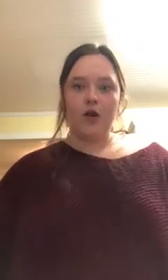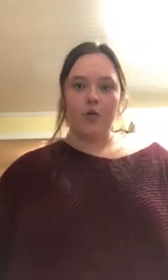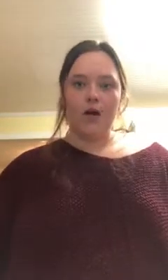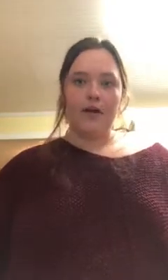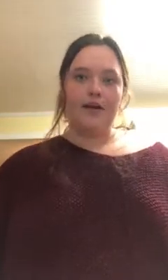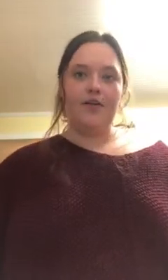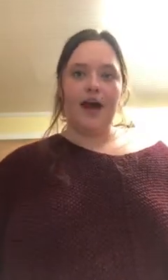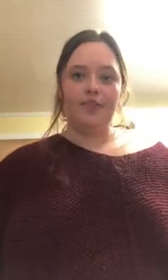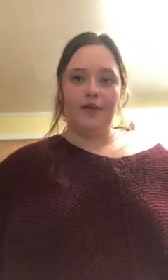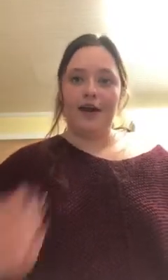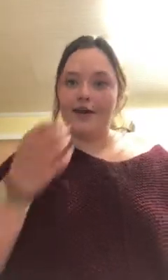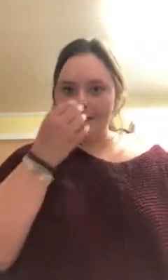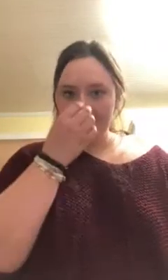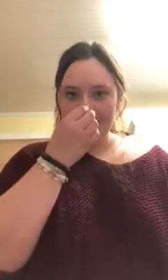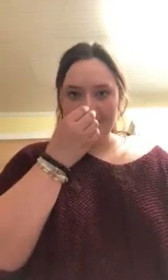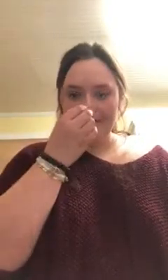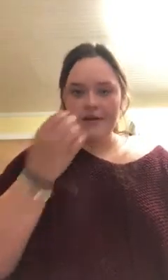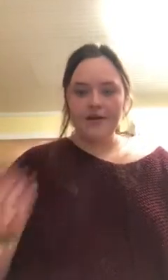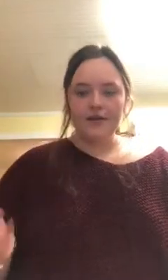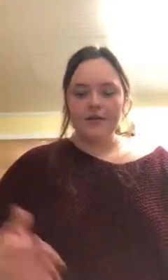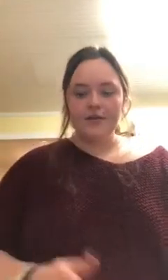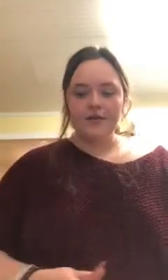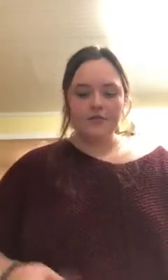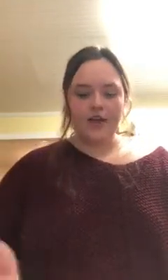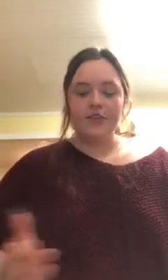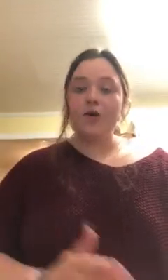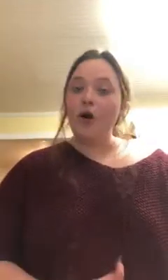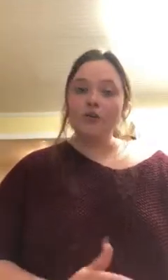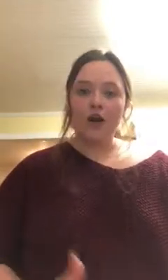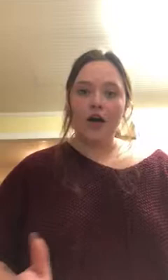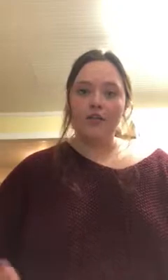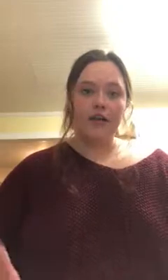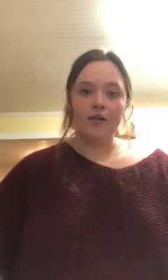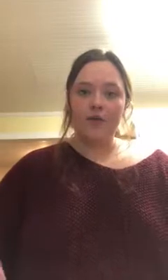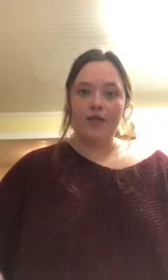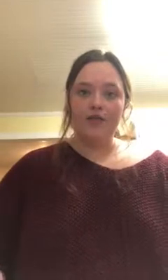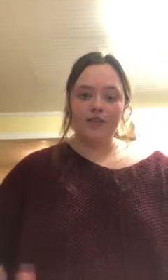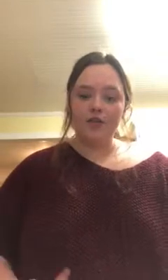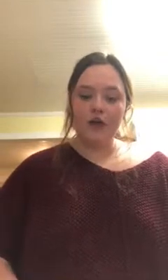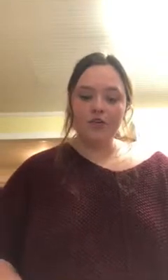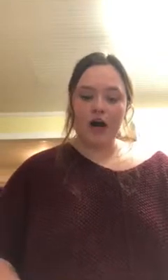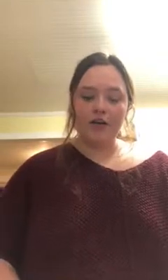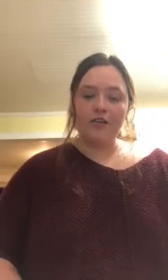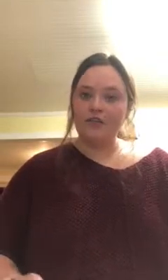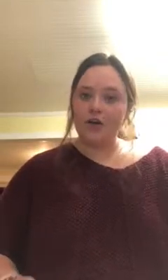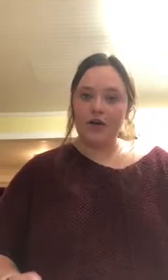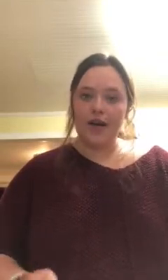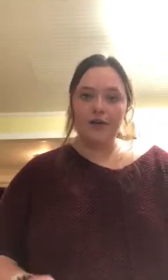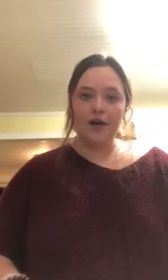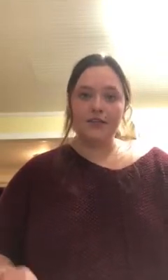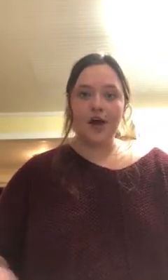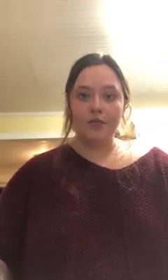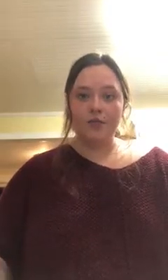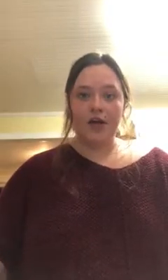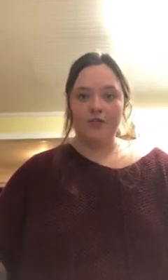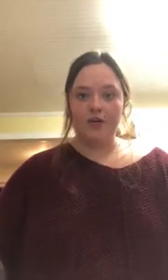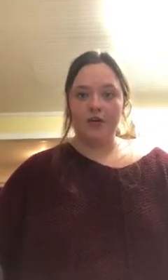start working and you have to pay like $200 every month that's $200 that you can pay every month to help you pay for your